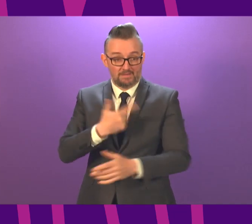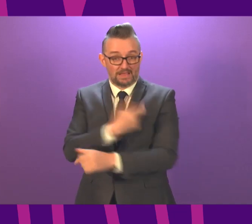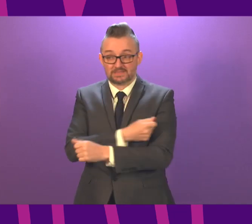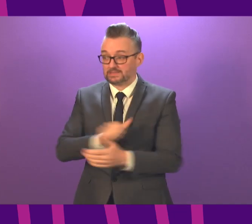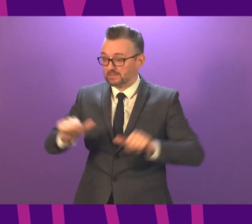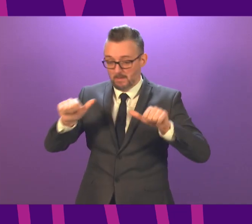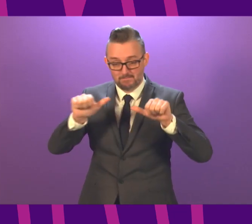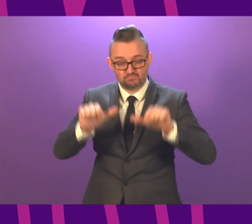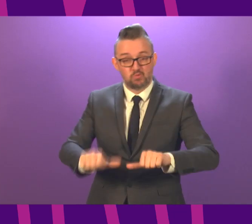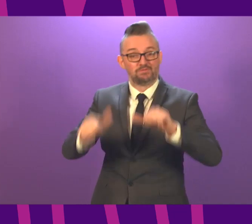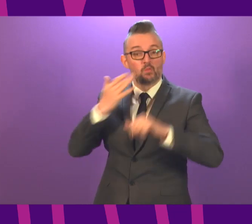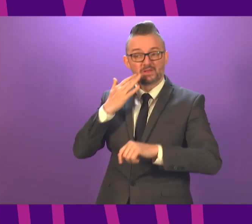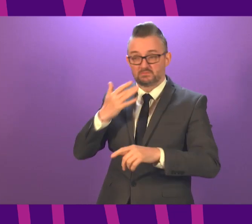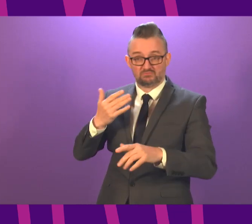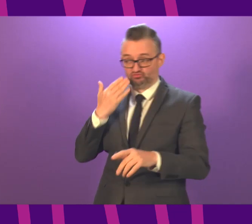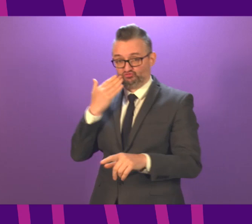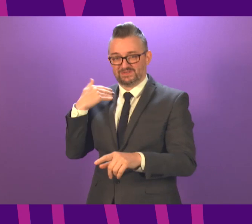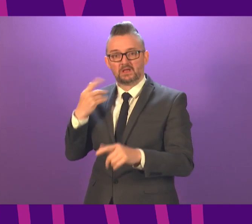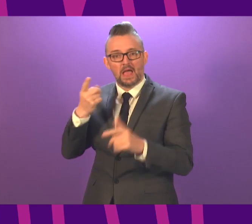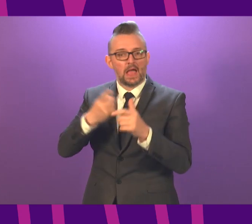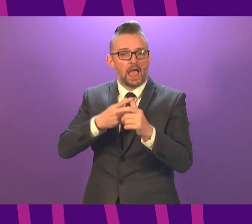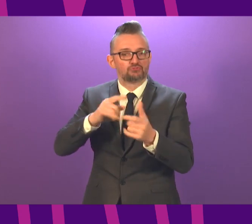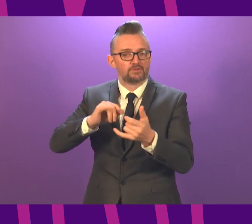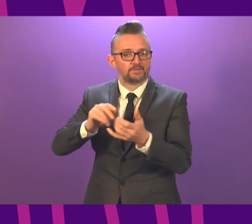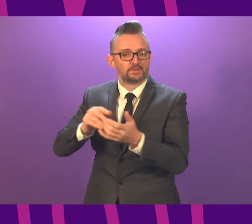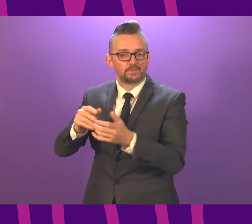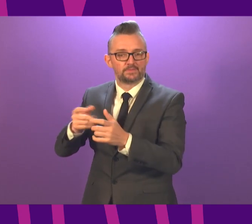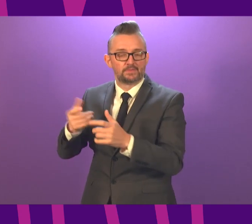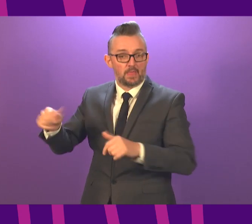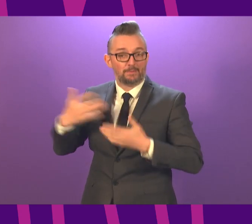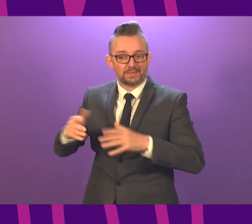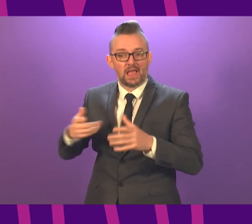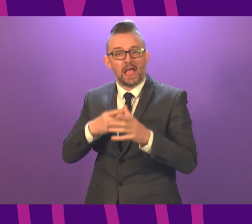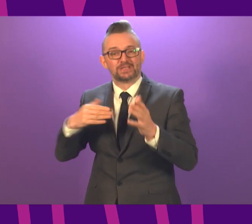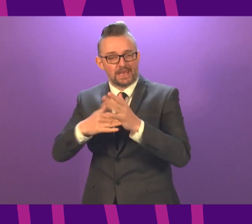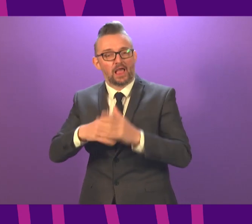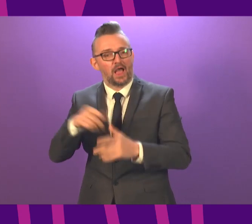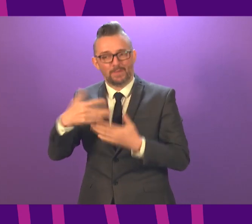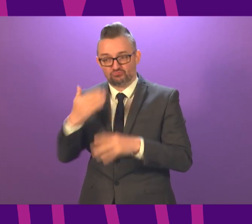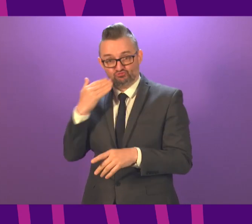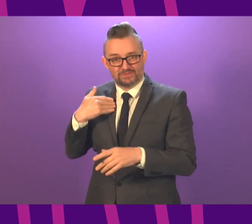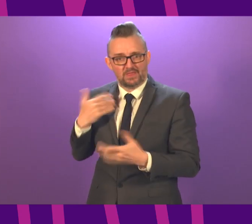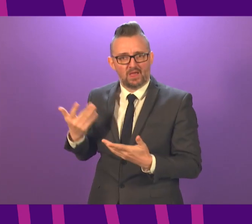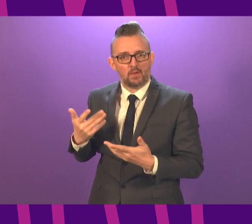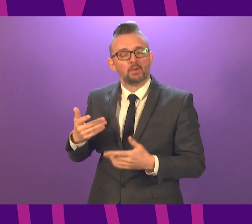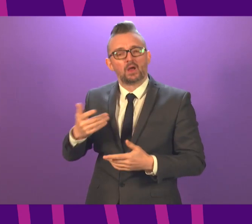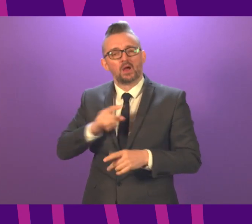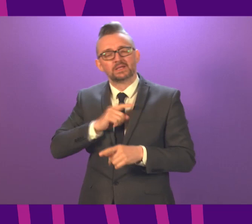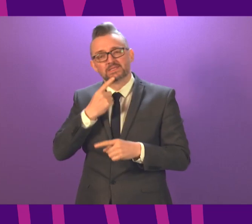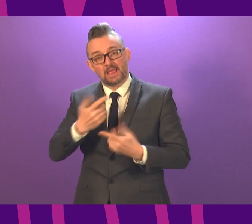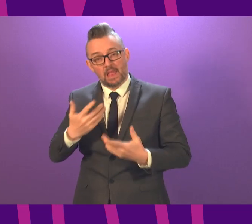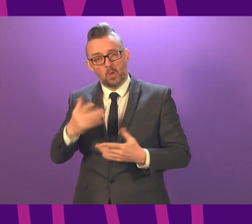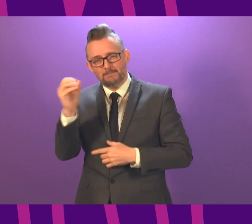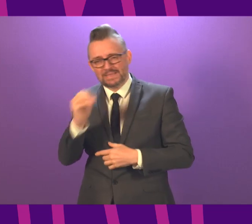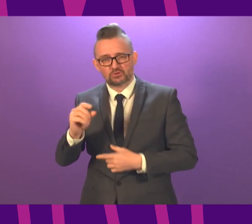vaccines have been approved, particularly the AstraZeneca one, is still in its early stage. But we have vaccinated more than 100,000 people. The percentage at